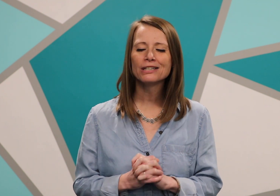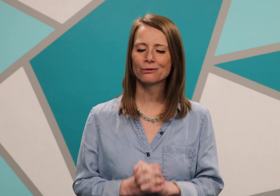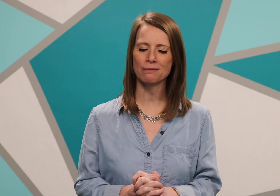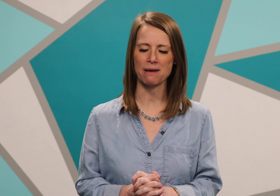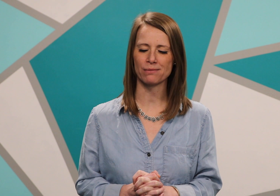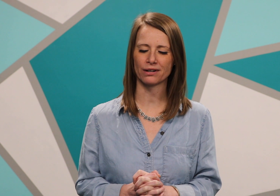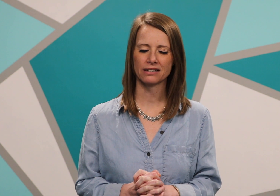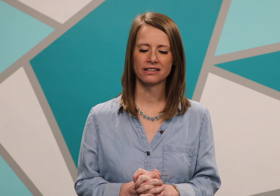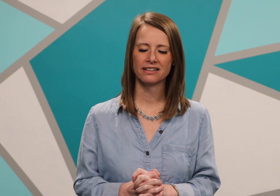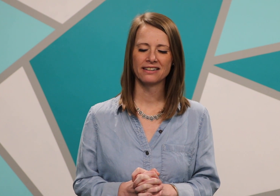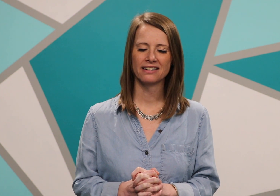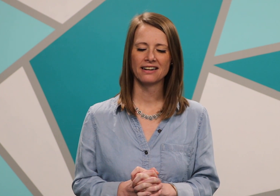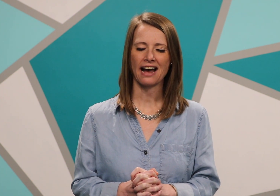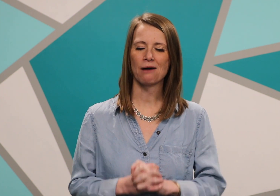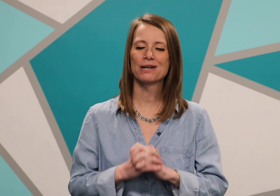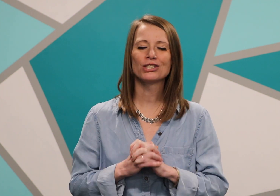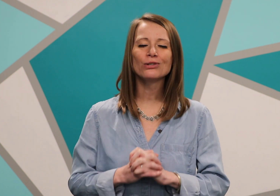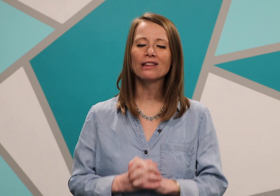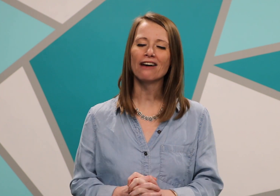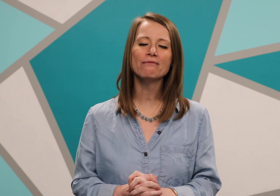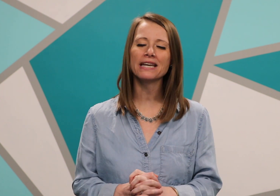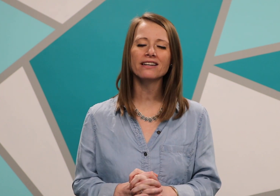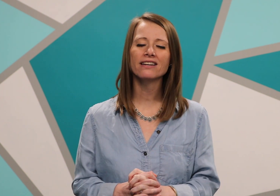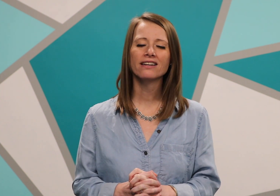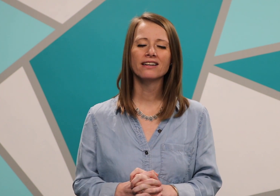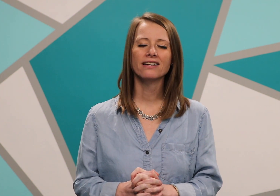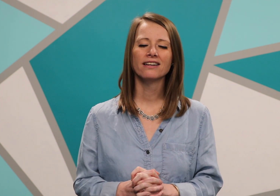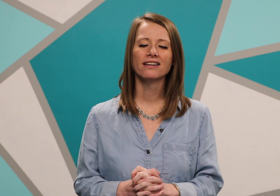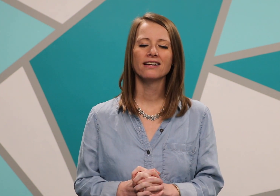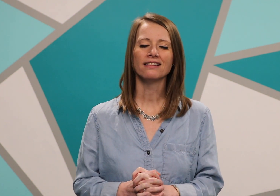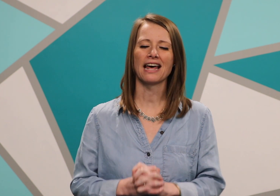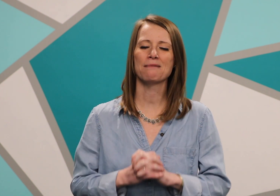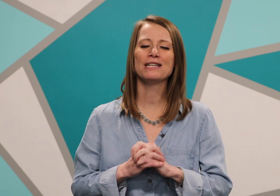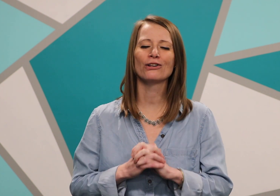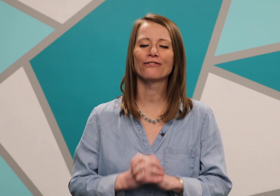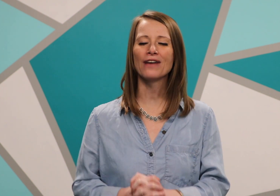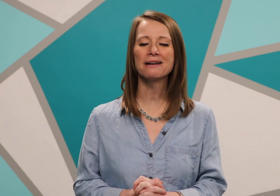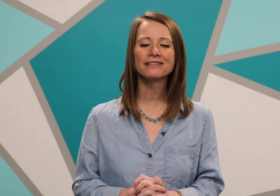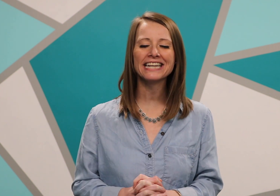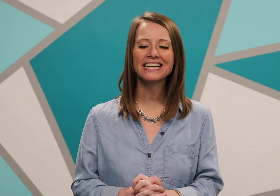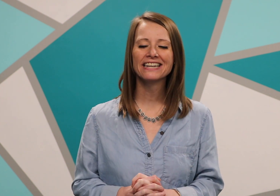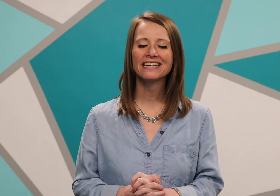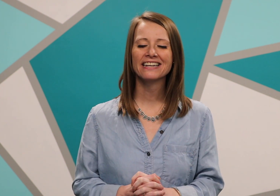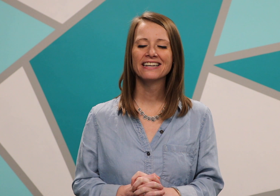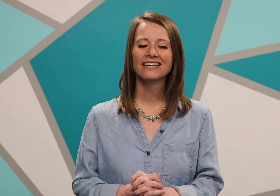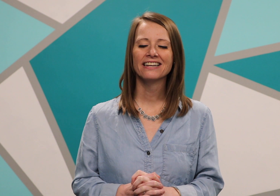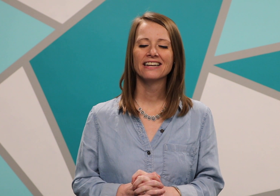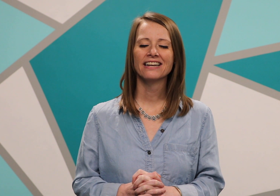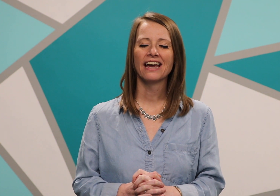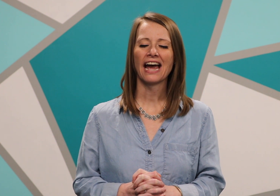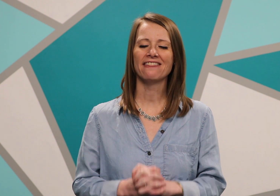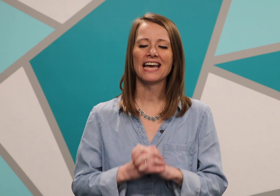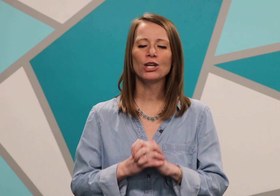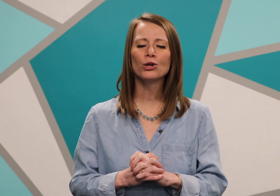to remember how much you love me that I'm in your family and that you